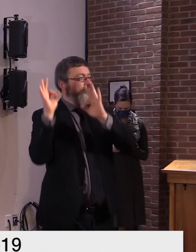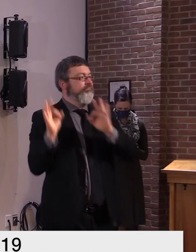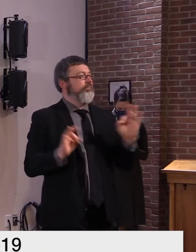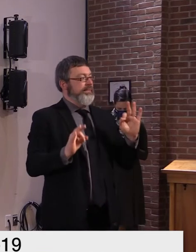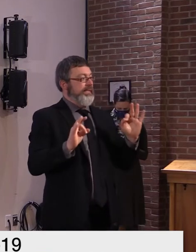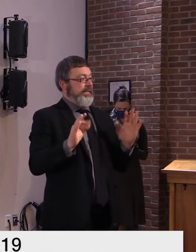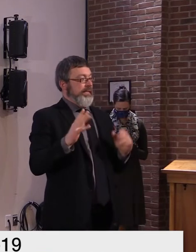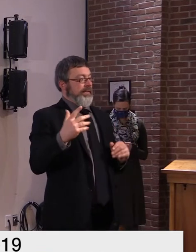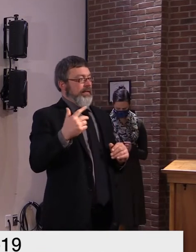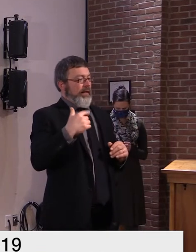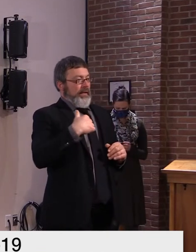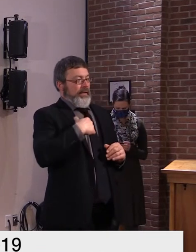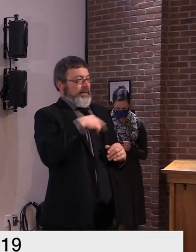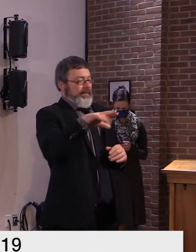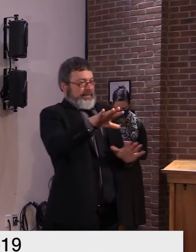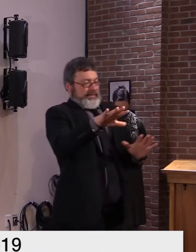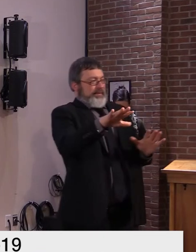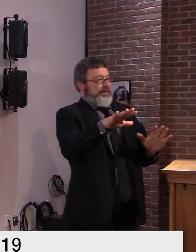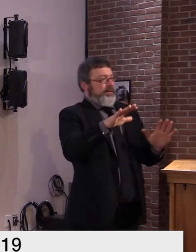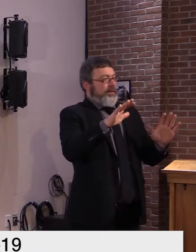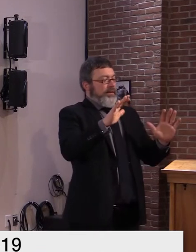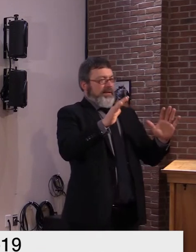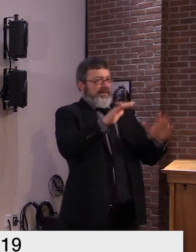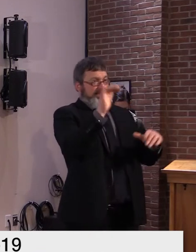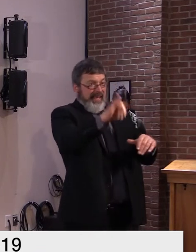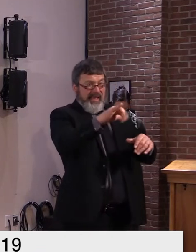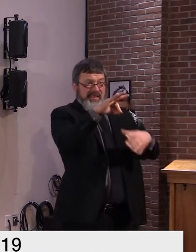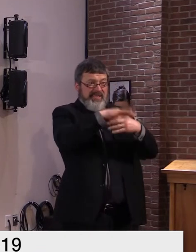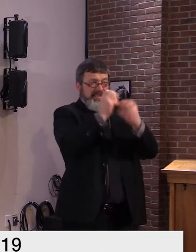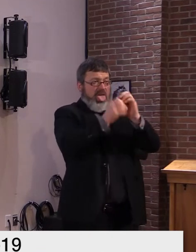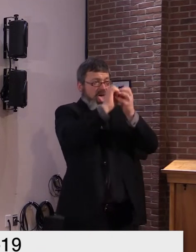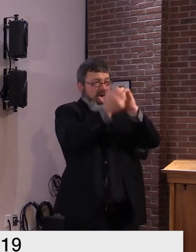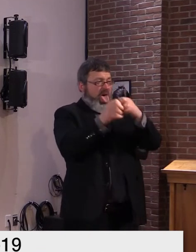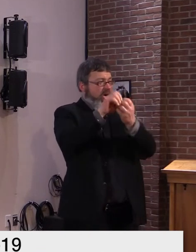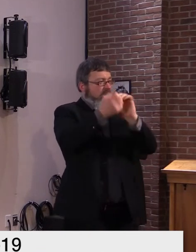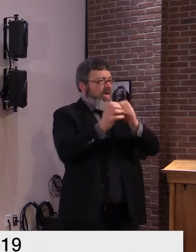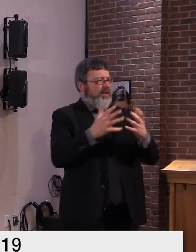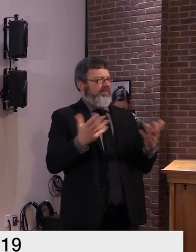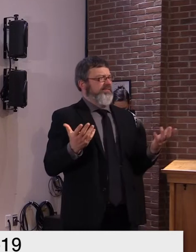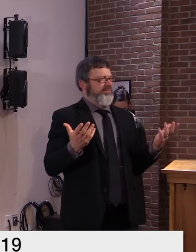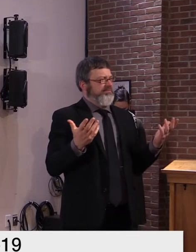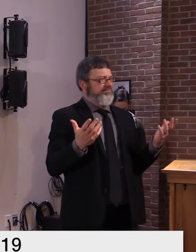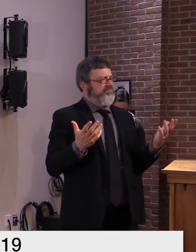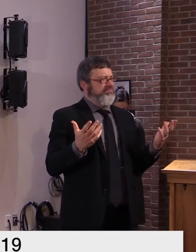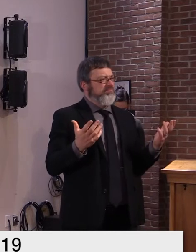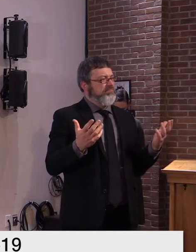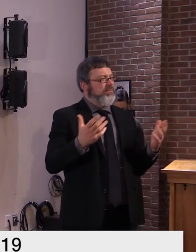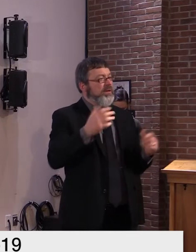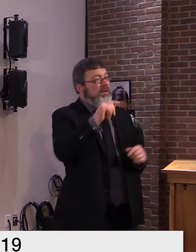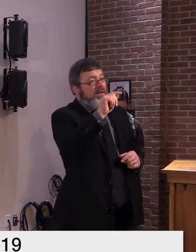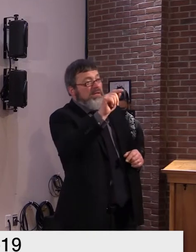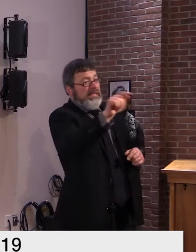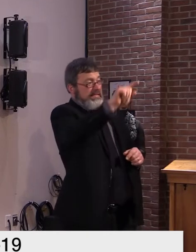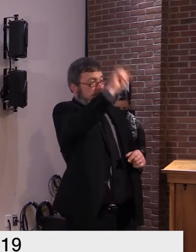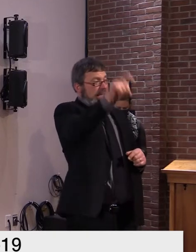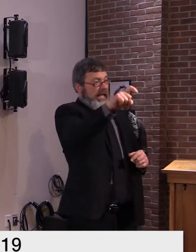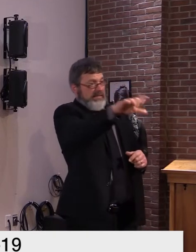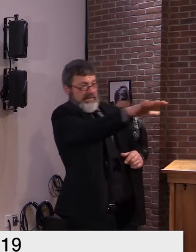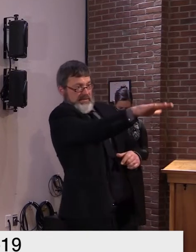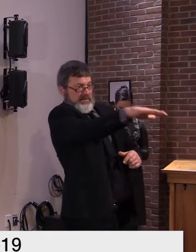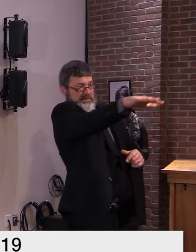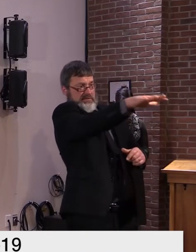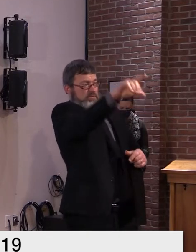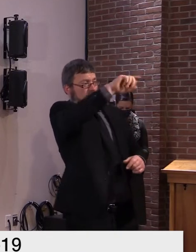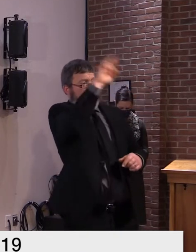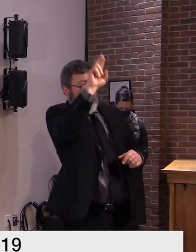you know these are republican republican governors and republican lieutenant governors and republican secretary of states have signed